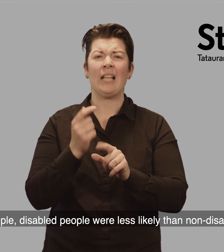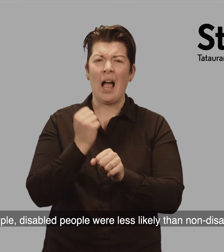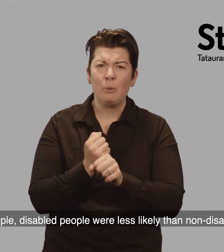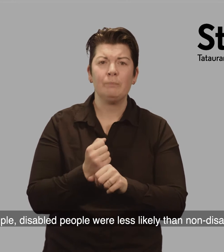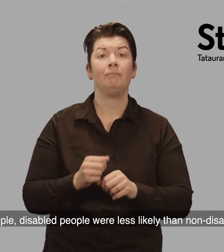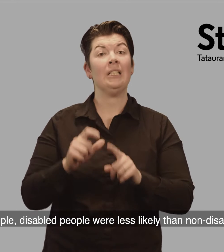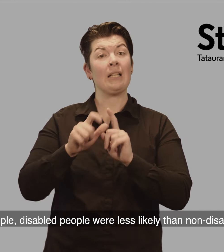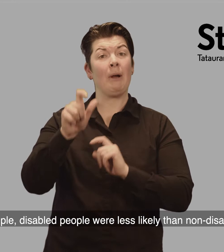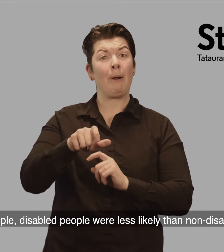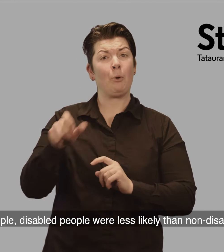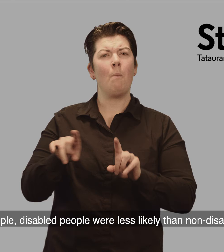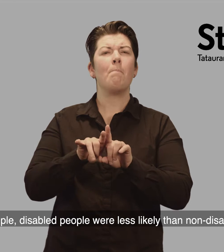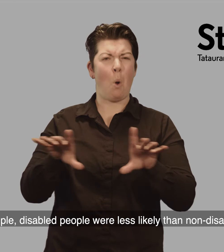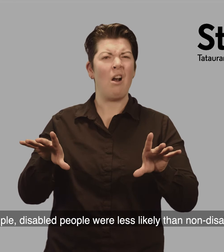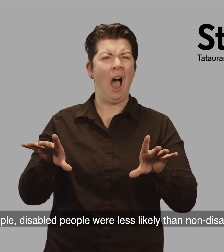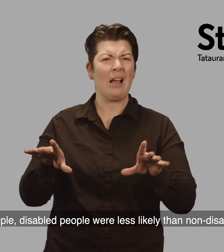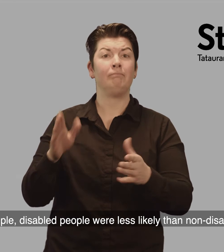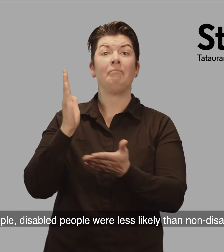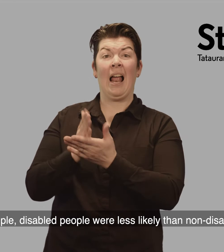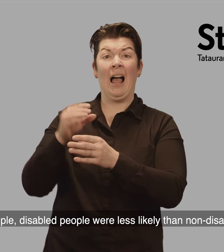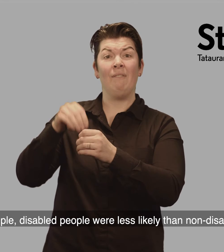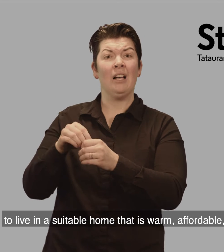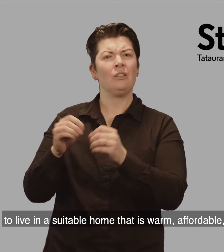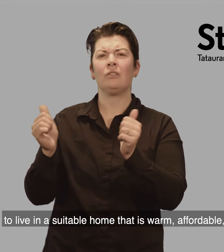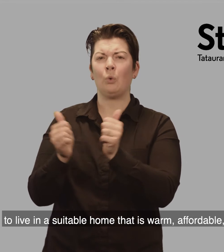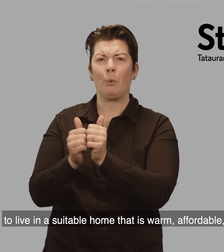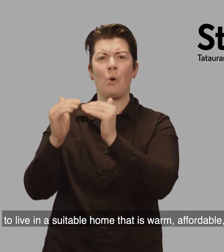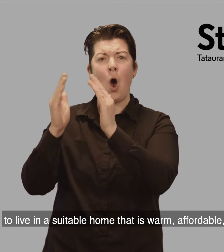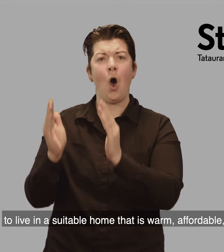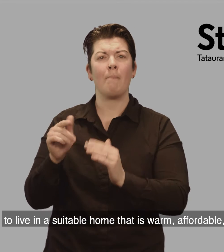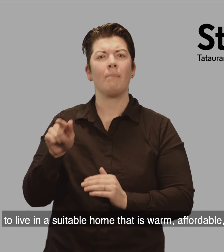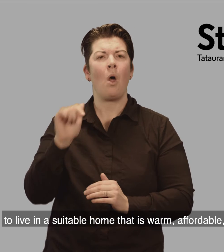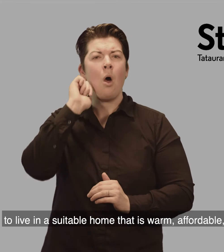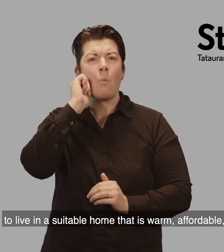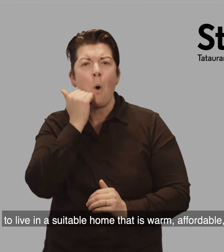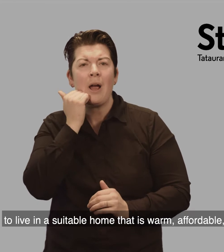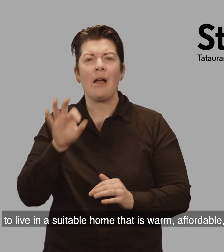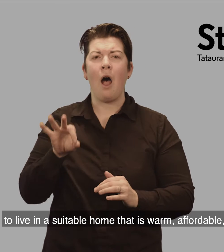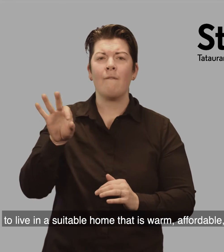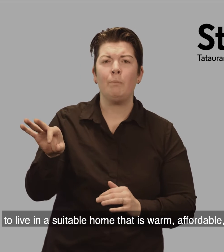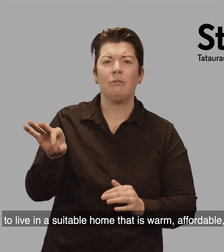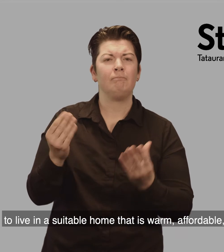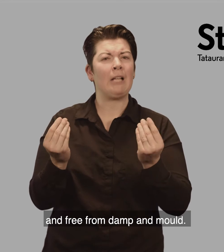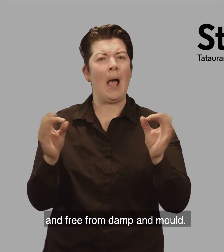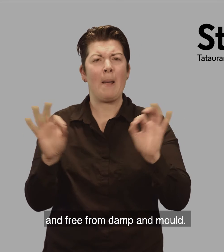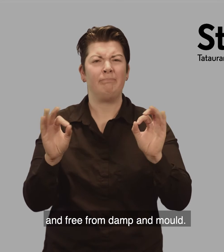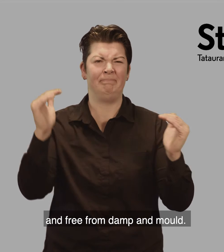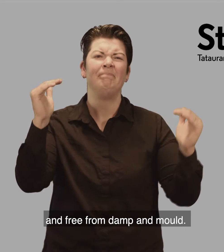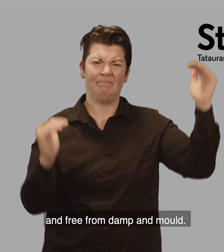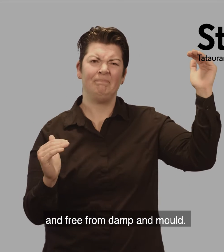For example, disabled people were less likely than non-disabled people to live in a suitable home that is warm, affordable and free from dampened mould.